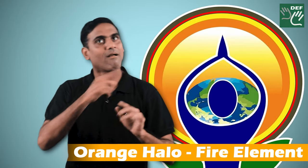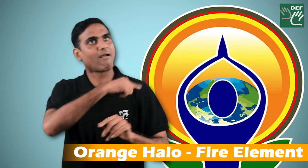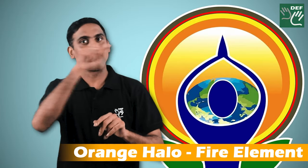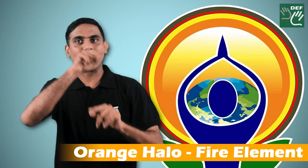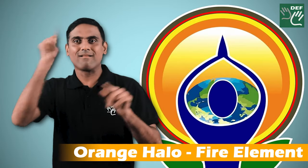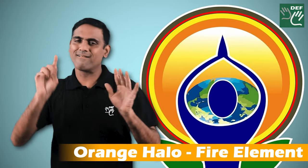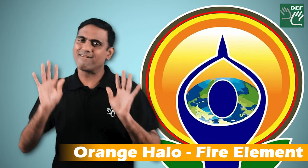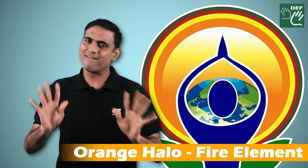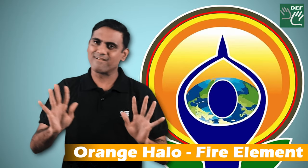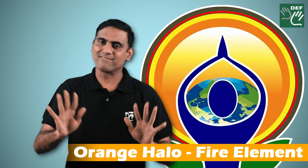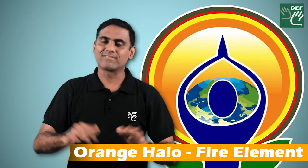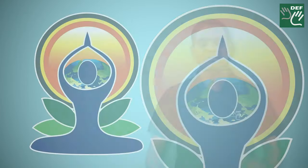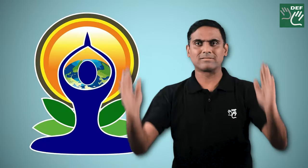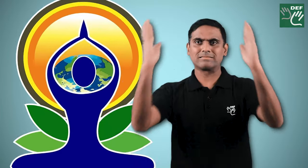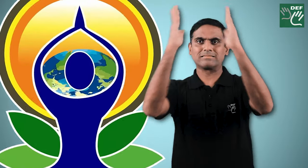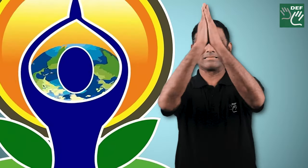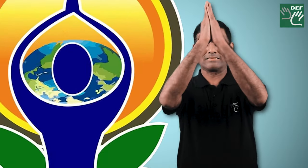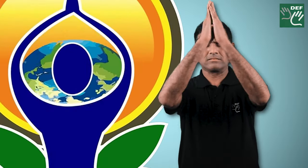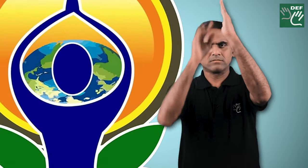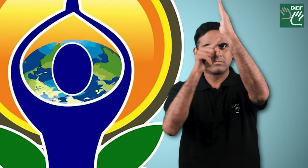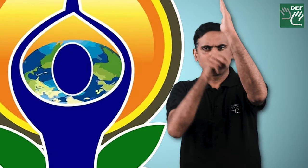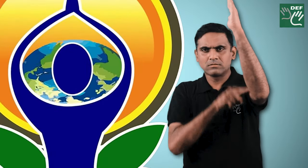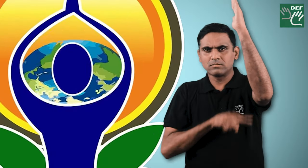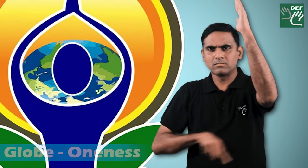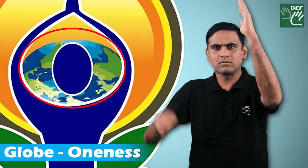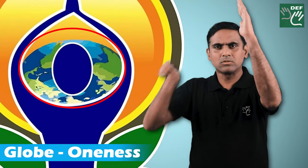and the globe the globe symbolizes oneness